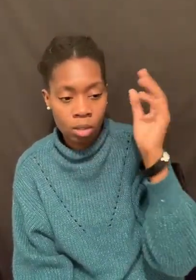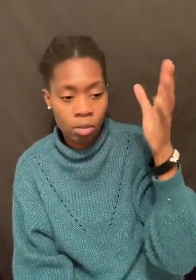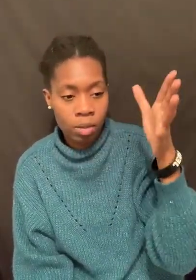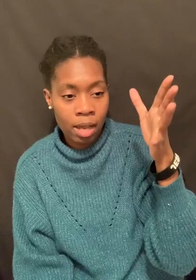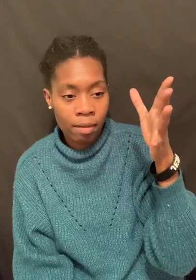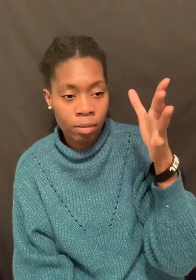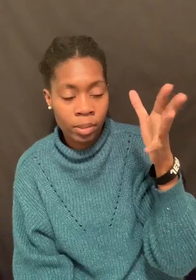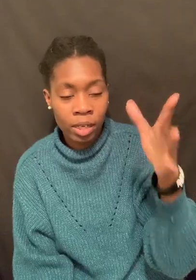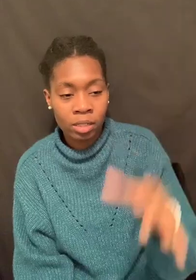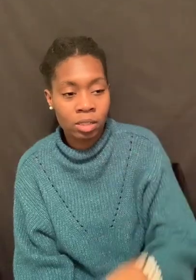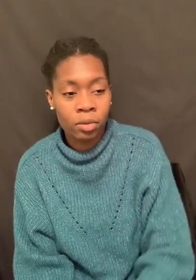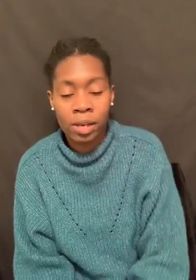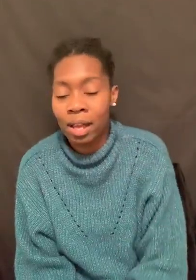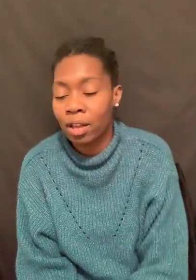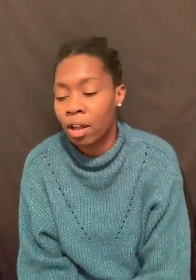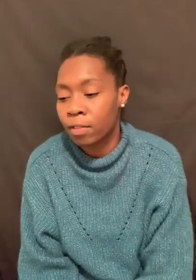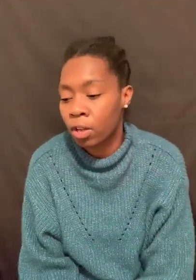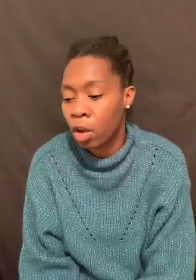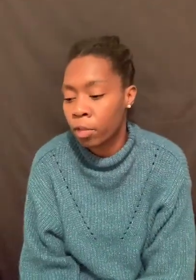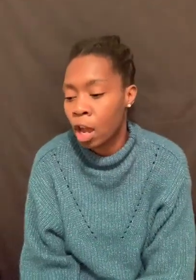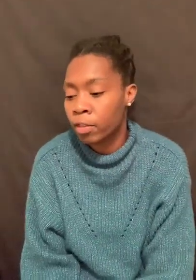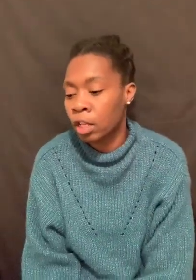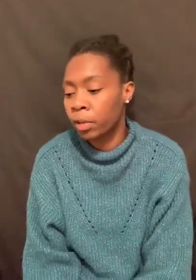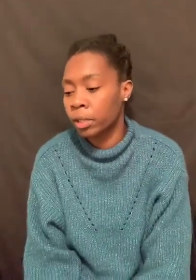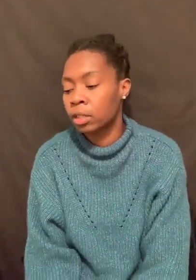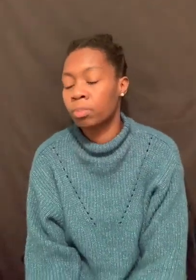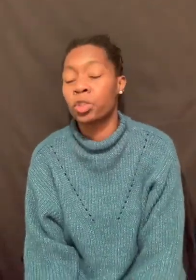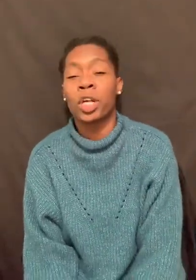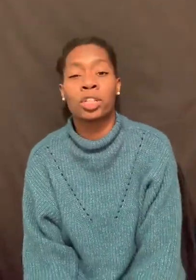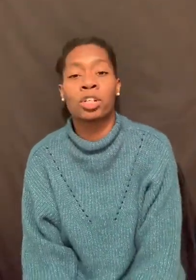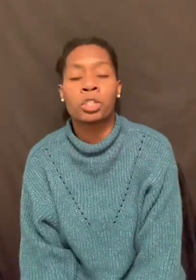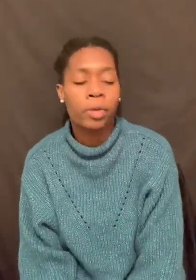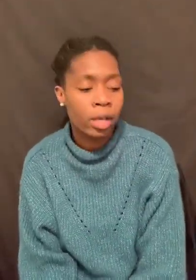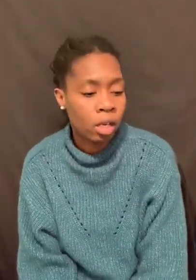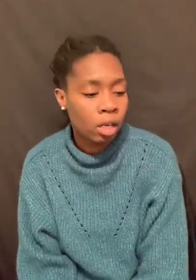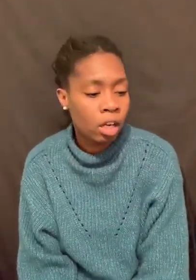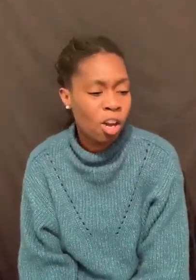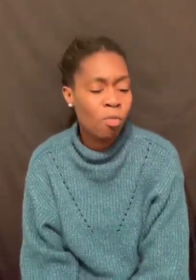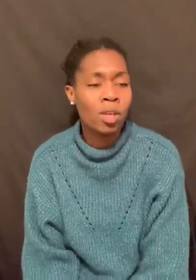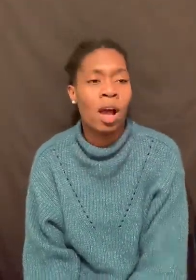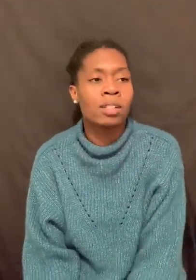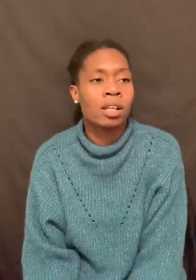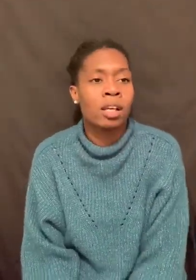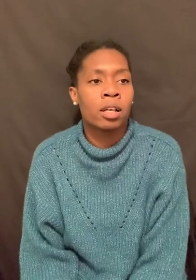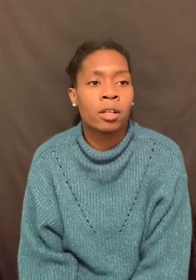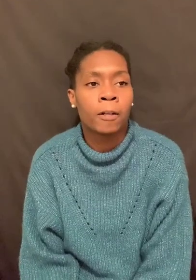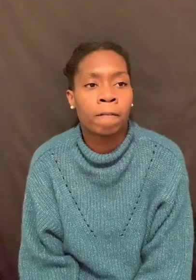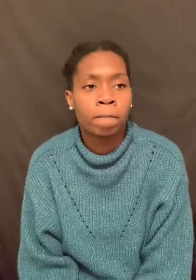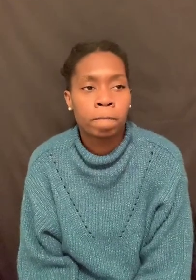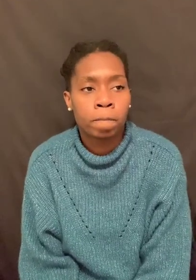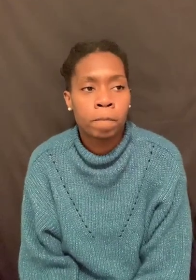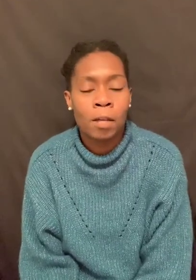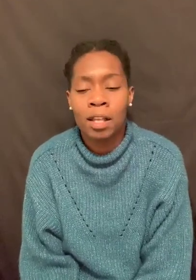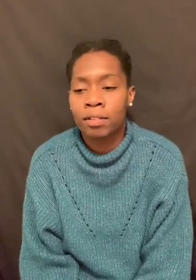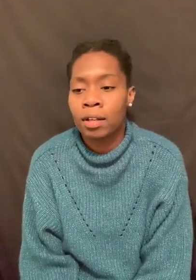You know, when you have the projection screen out. You have the, you have the lyrics projected on the screen of Beyonce. That's,